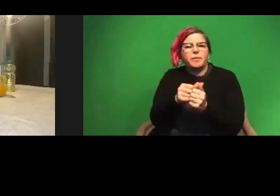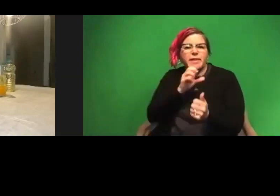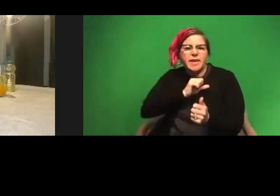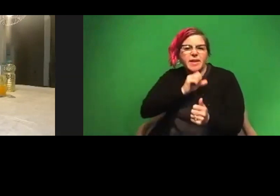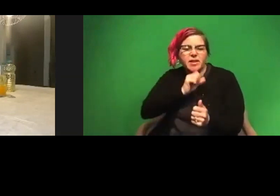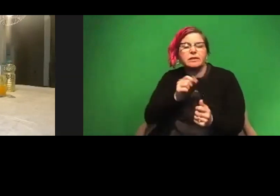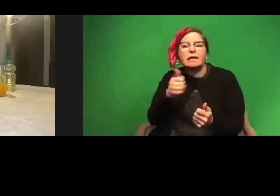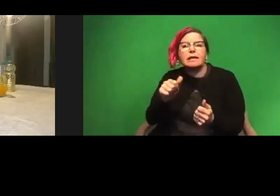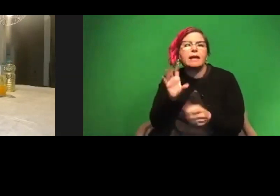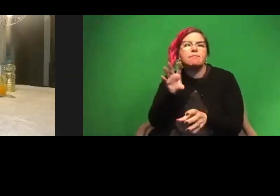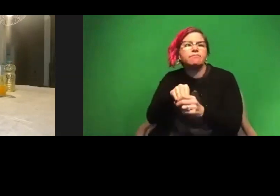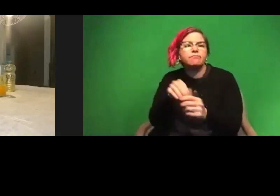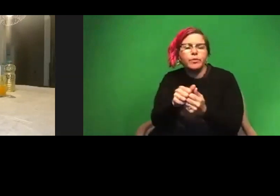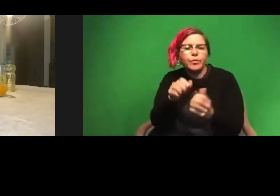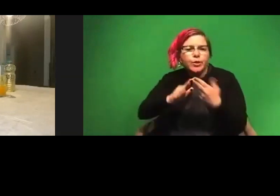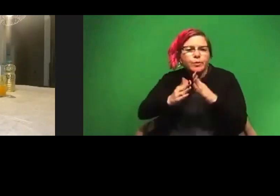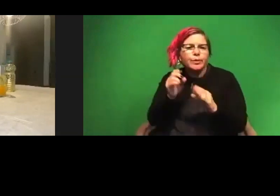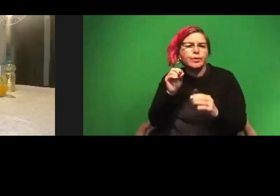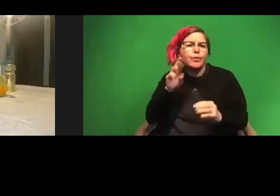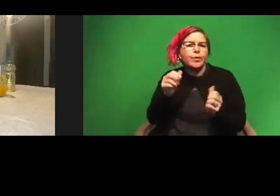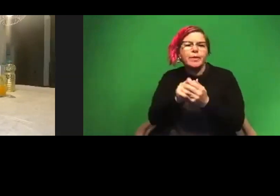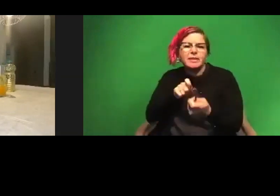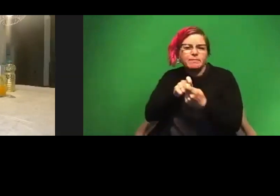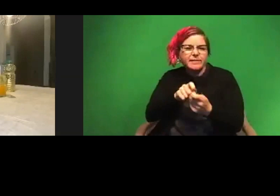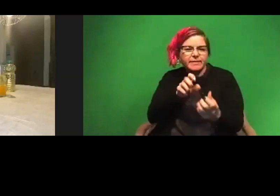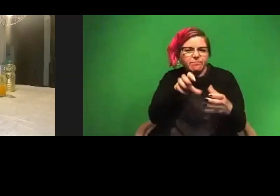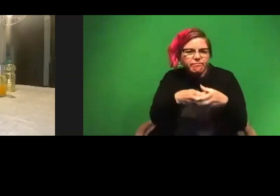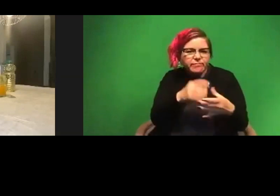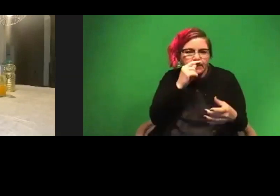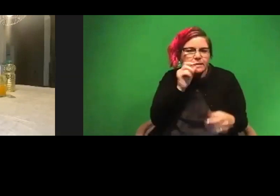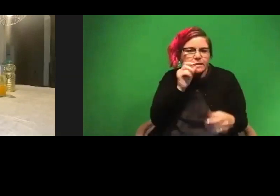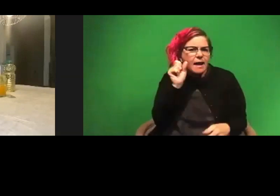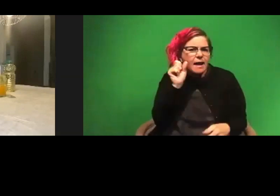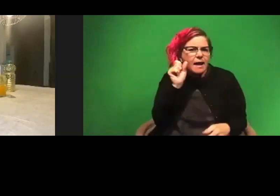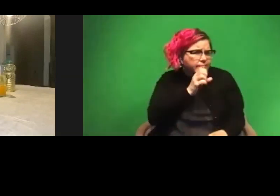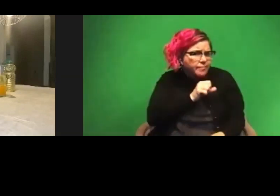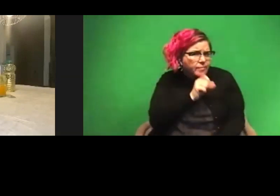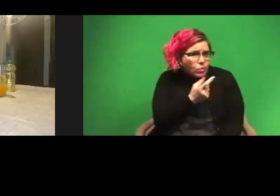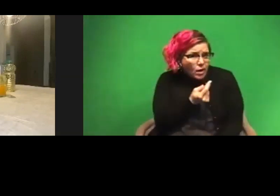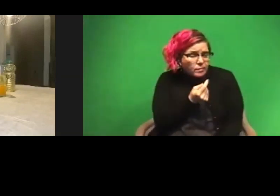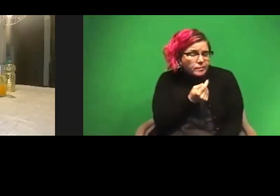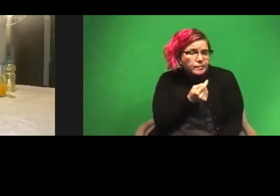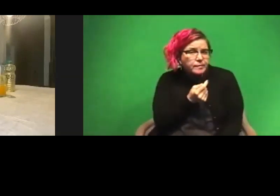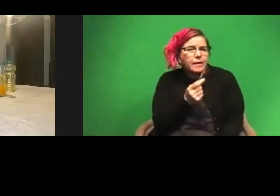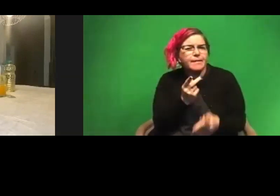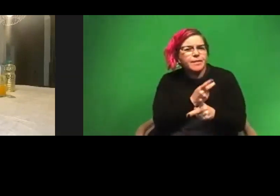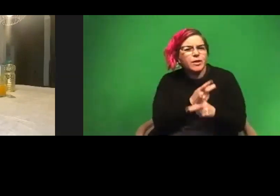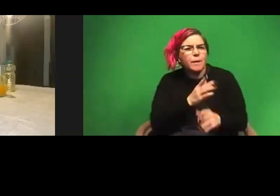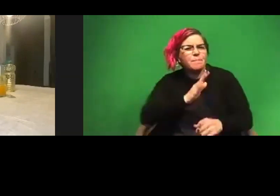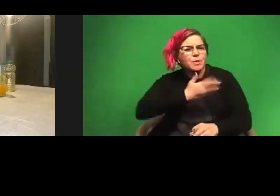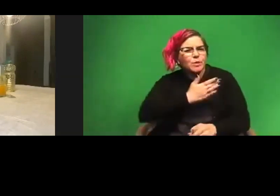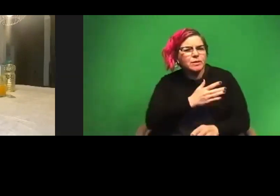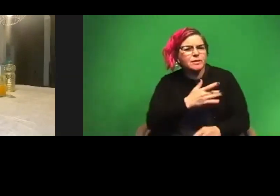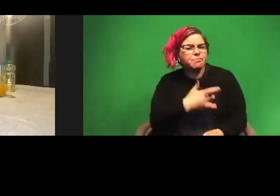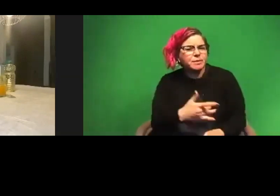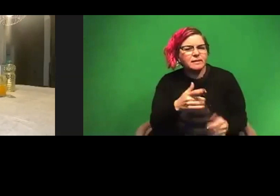engage with the community or with a certain group of kids, I ask what ages they are. I kind of figure out what music they're listening to, what